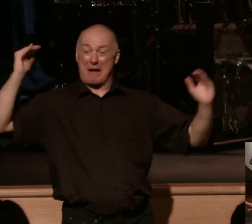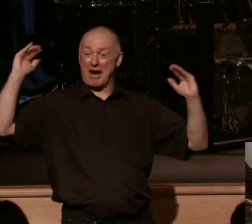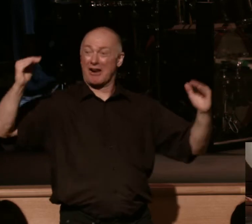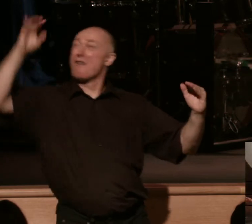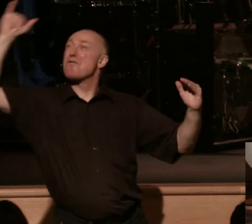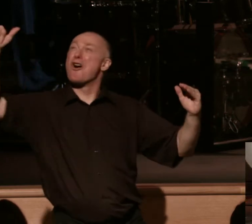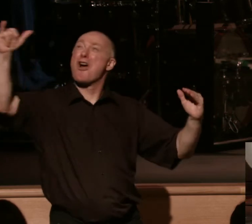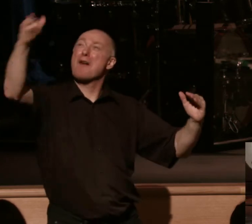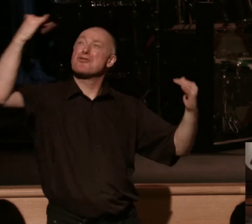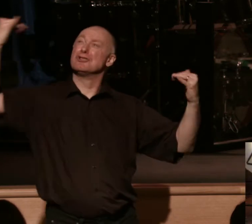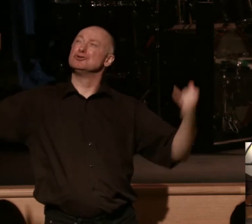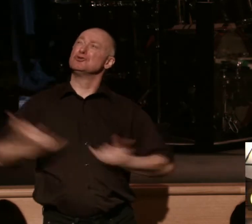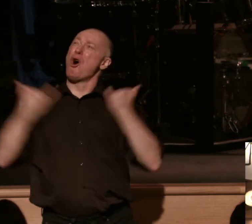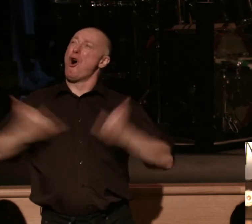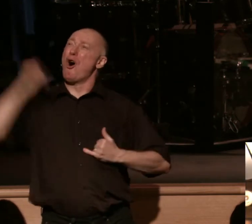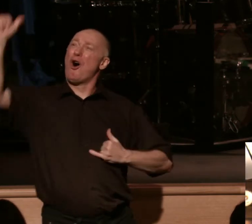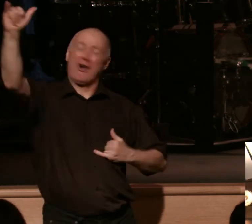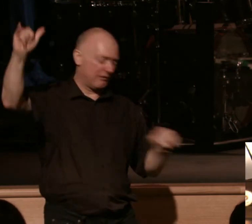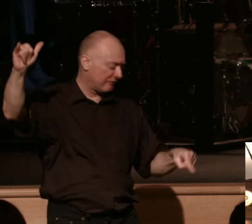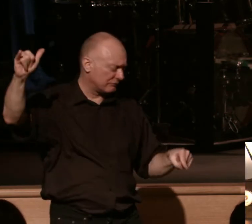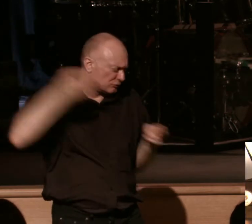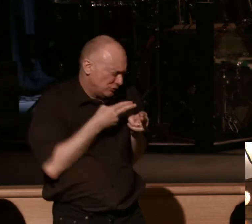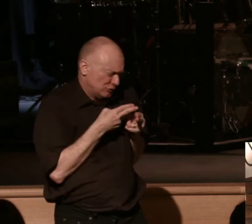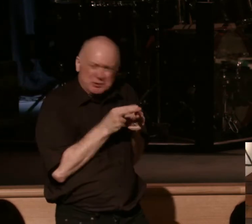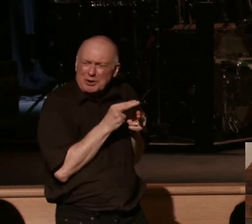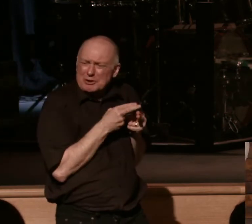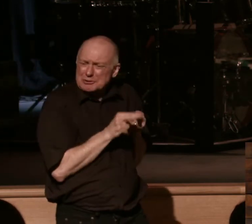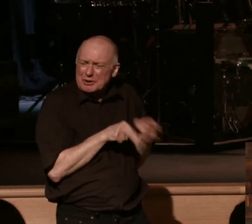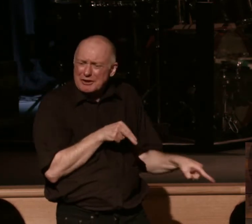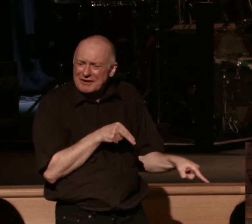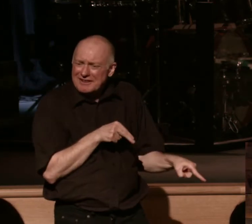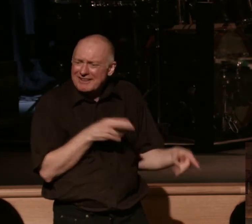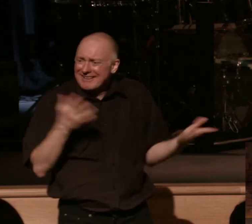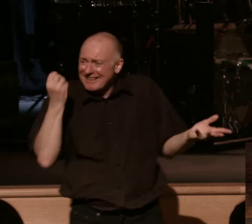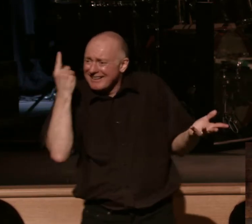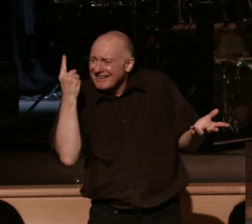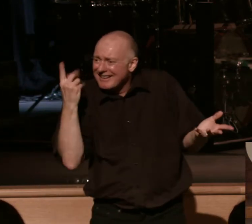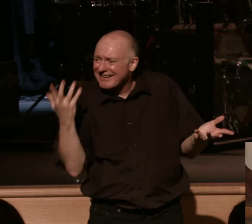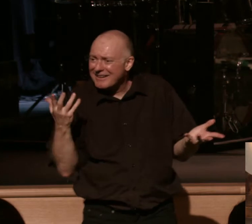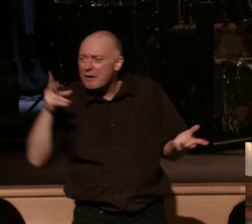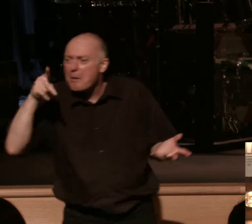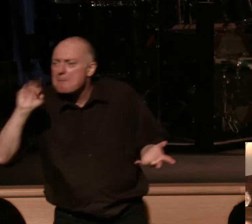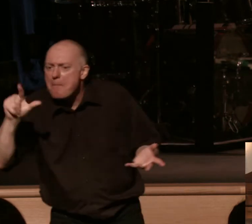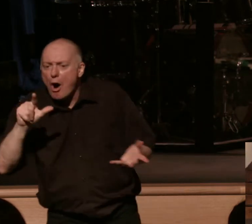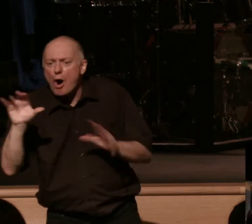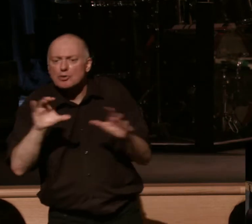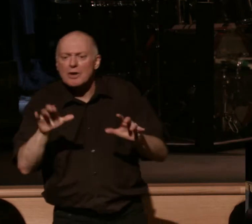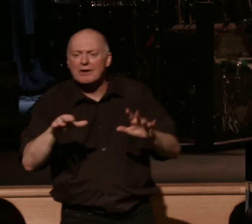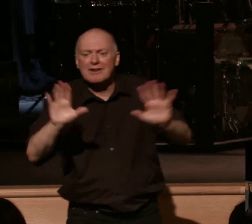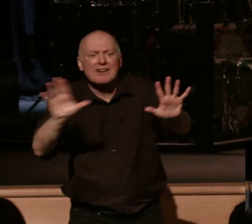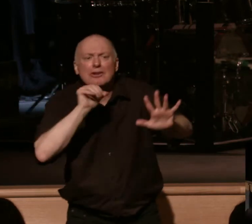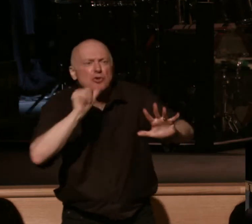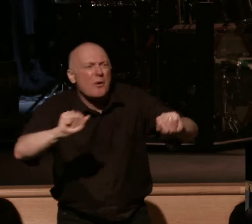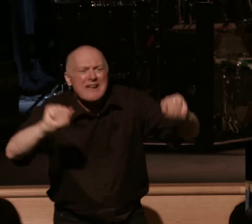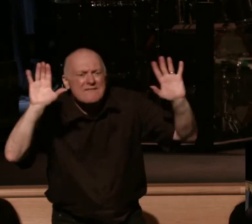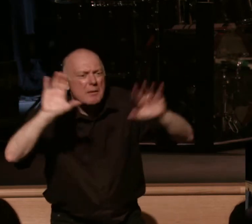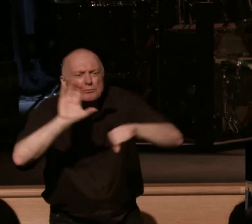beyond all comparison, then I will diminish it. I will diminish my own suffering and trial. See what Paul's doing? Hey, hey, hey, church, don't lose heart, don't lose heart, don't lose heart. Why, why, why?